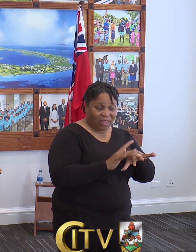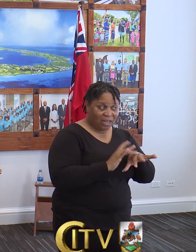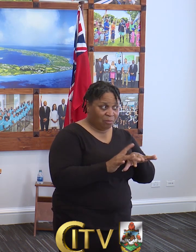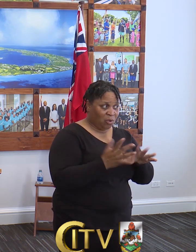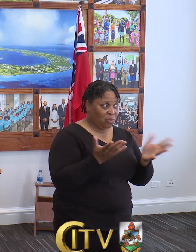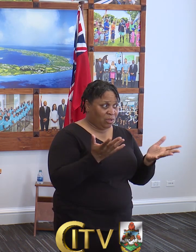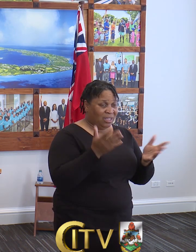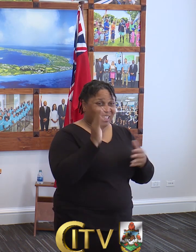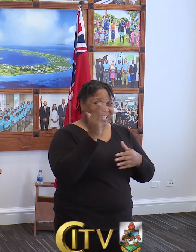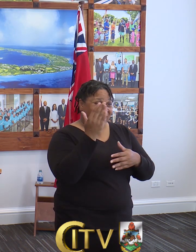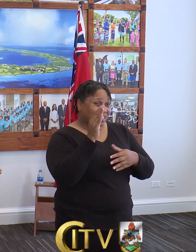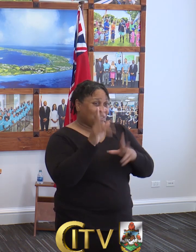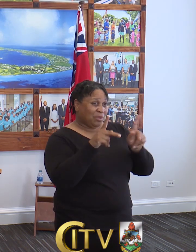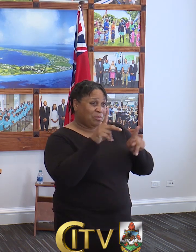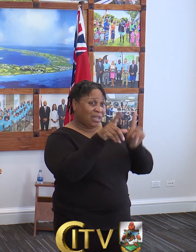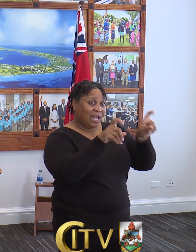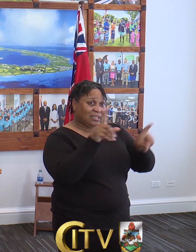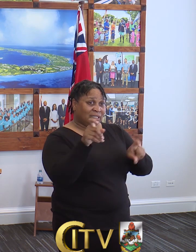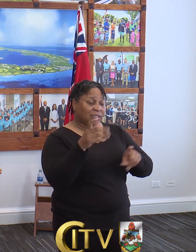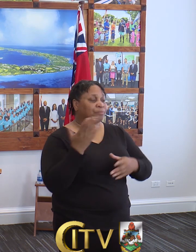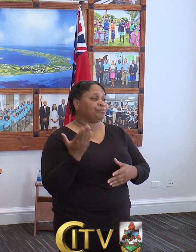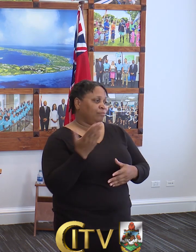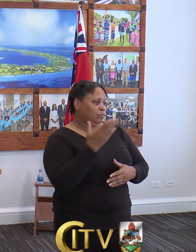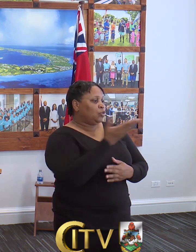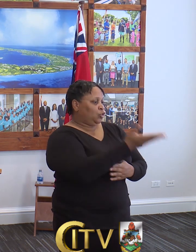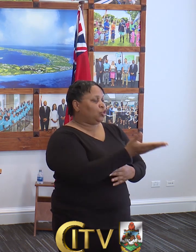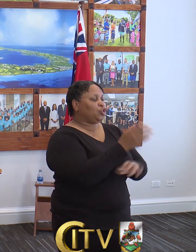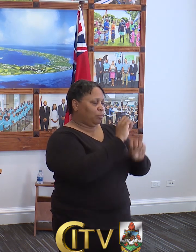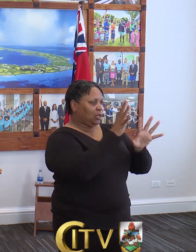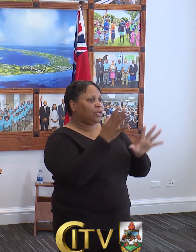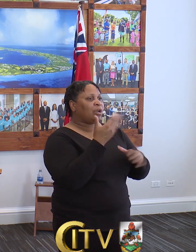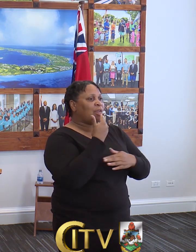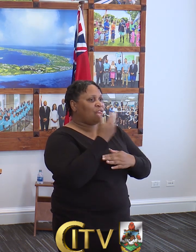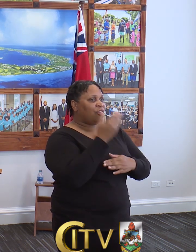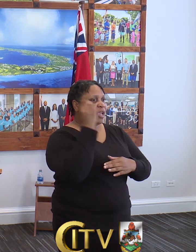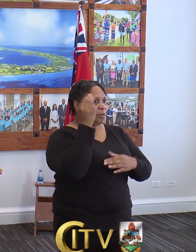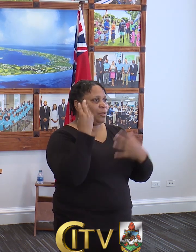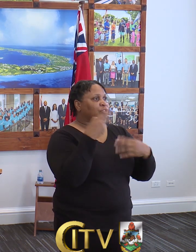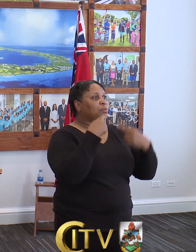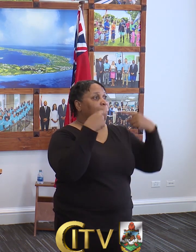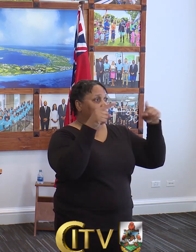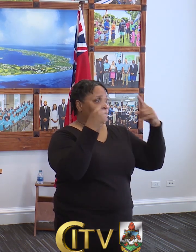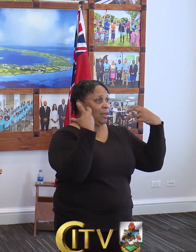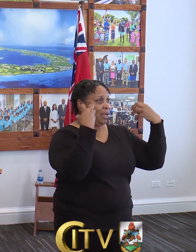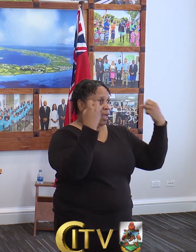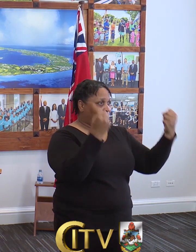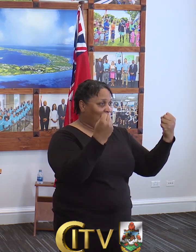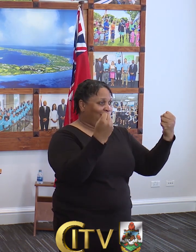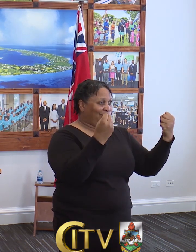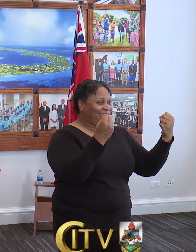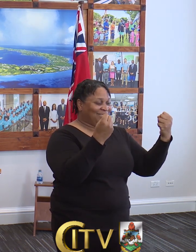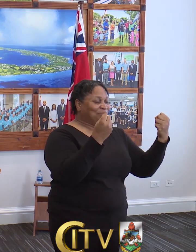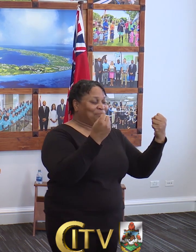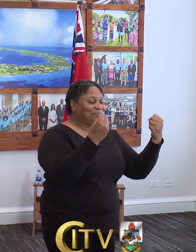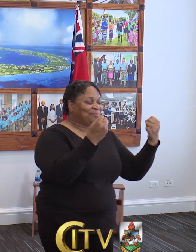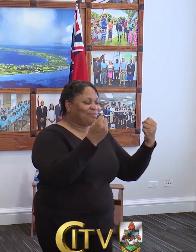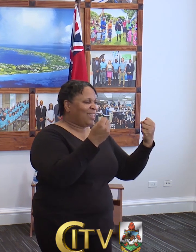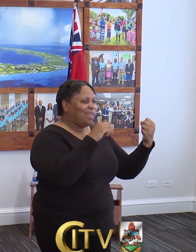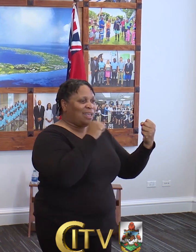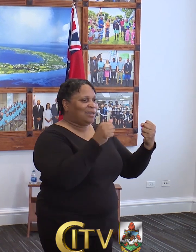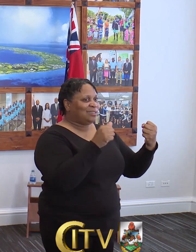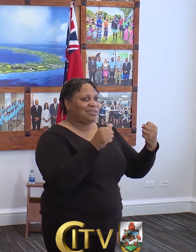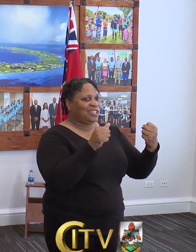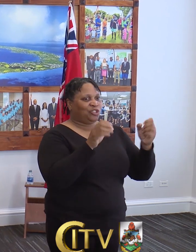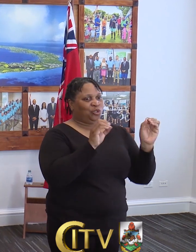as folks are asking? So you can be clear, and that's why I just want to thank the Ministry of Public Health. And this is not to throw one under the bus,